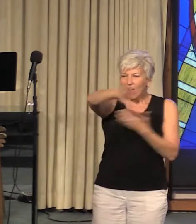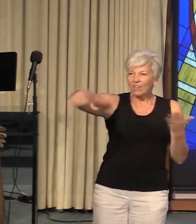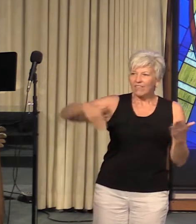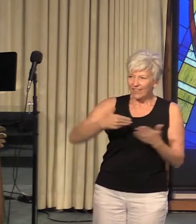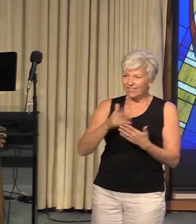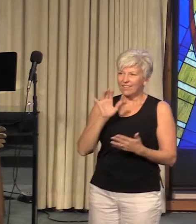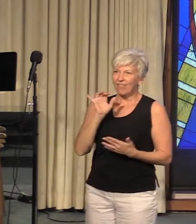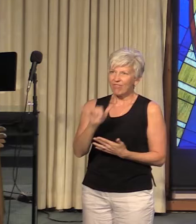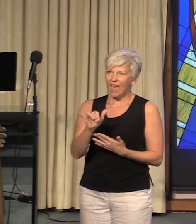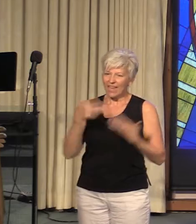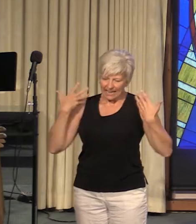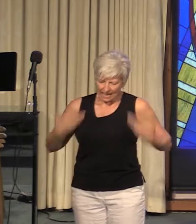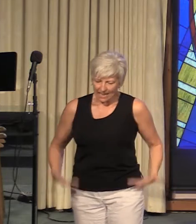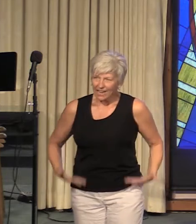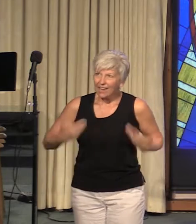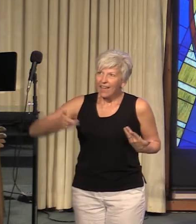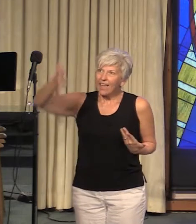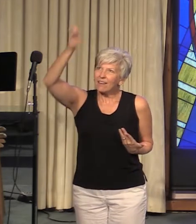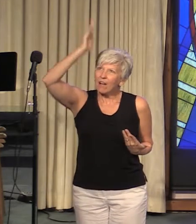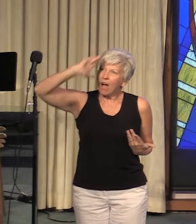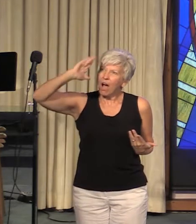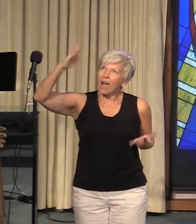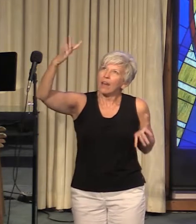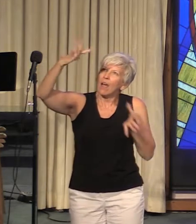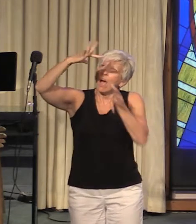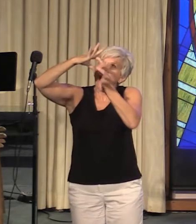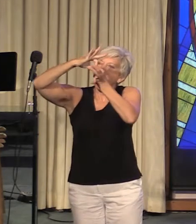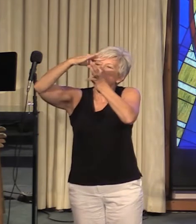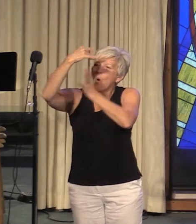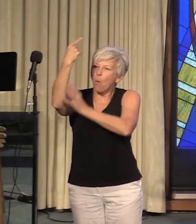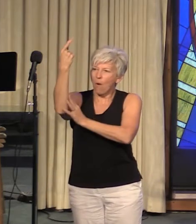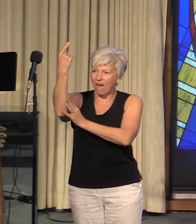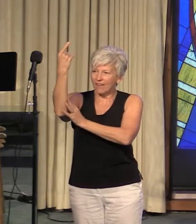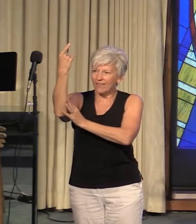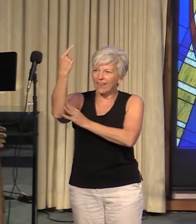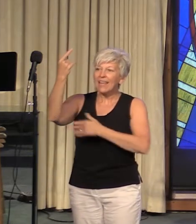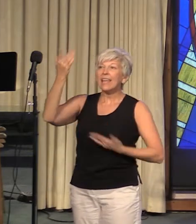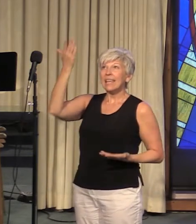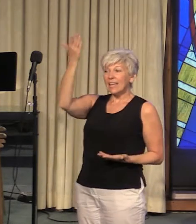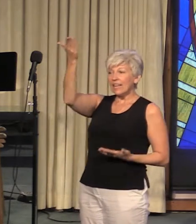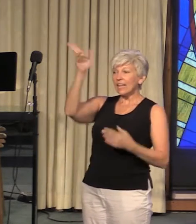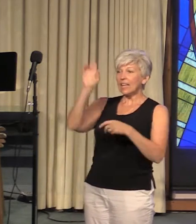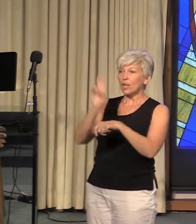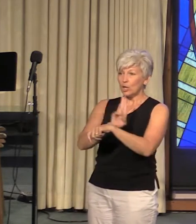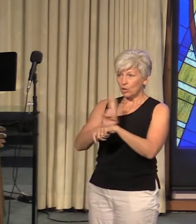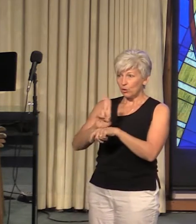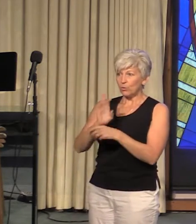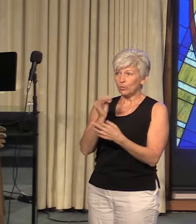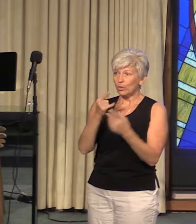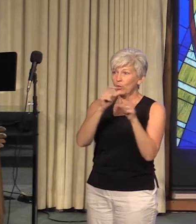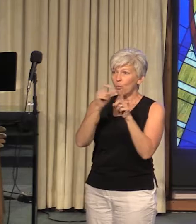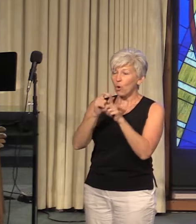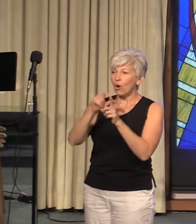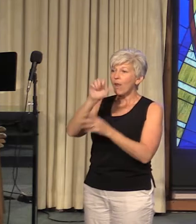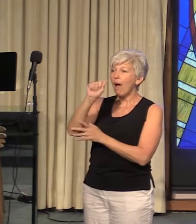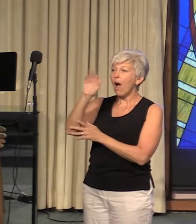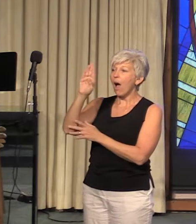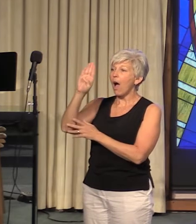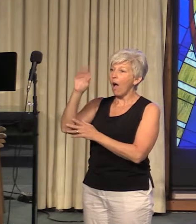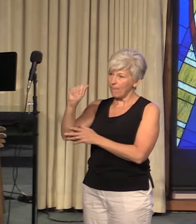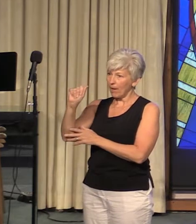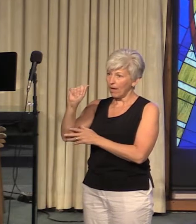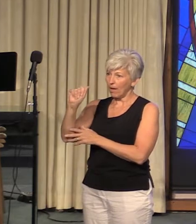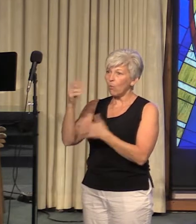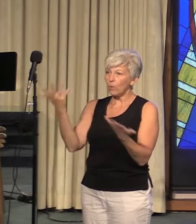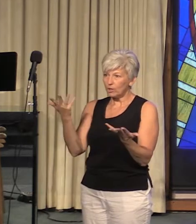sense to him. He used the word Abba, which was Aramaic for daddy. Now,